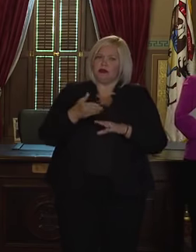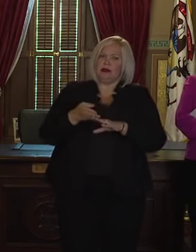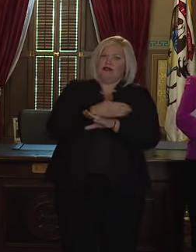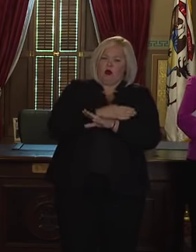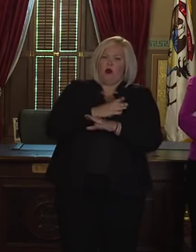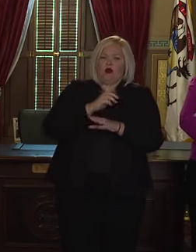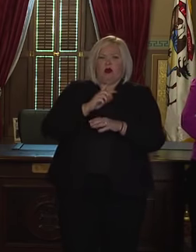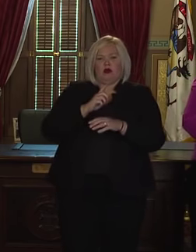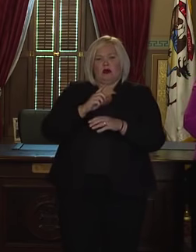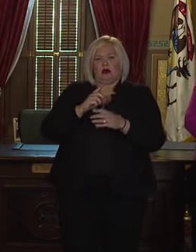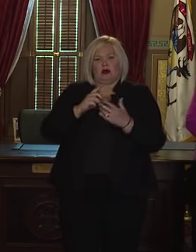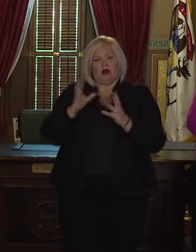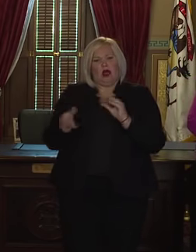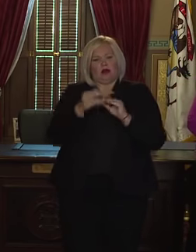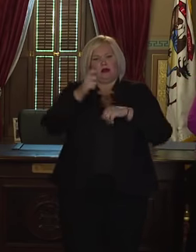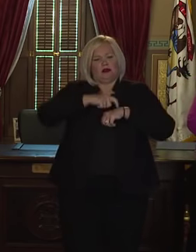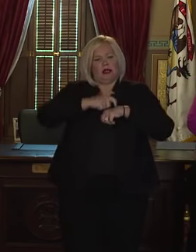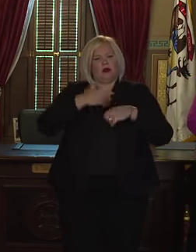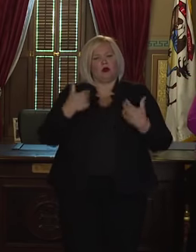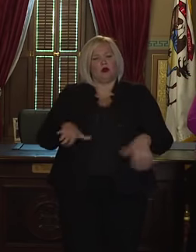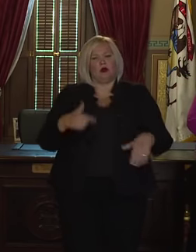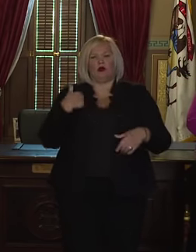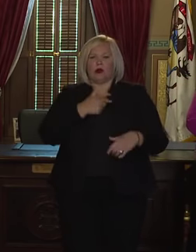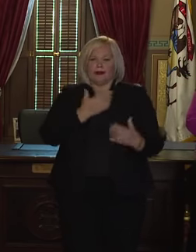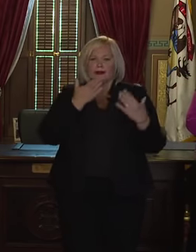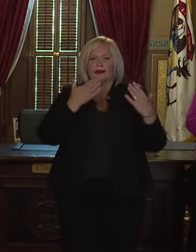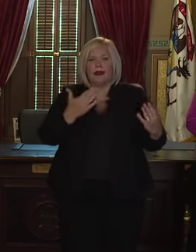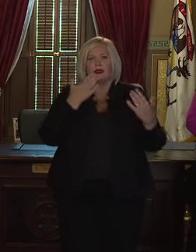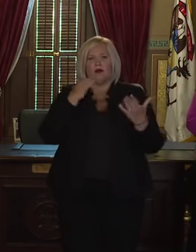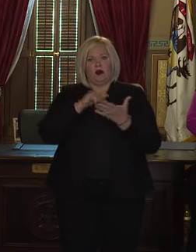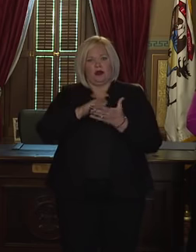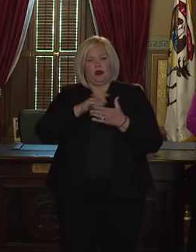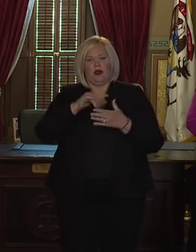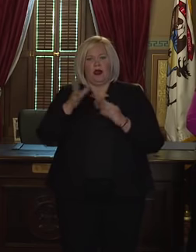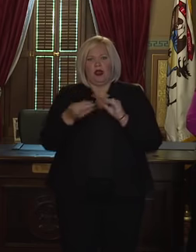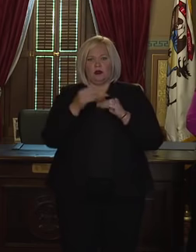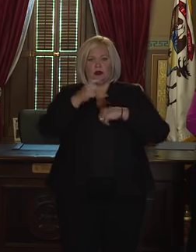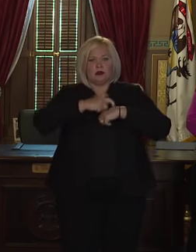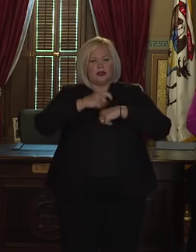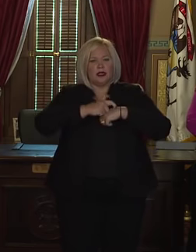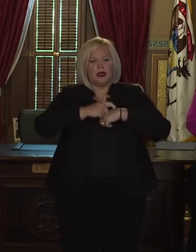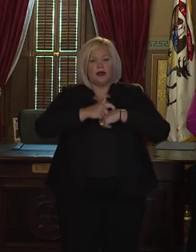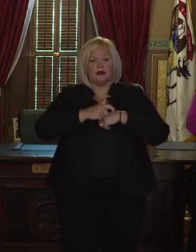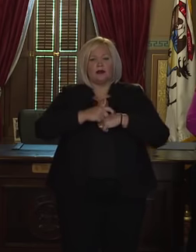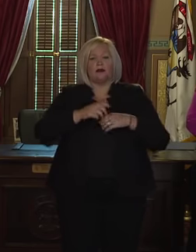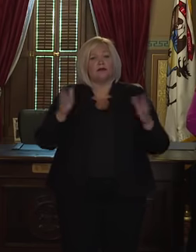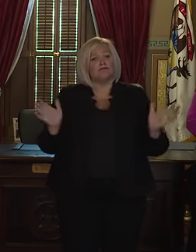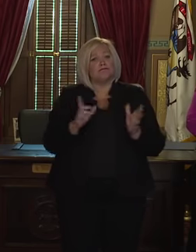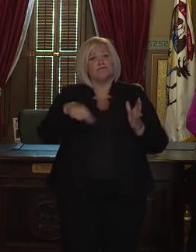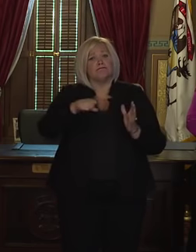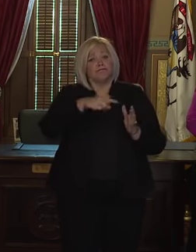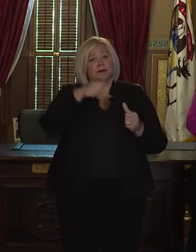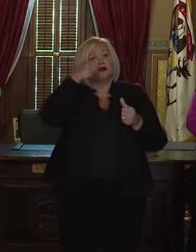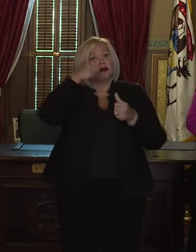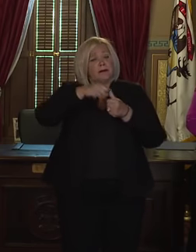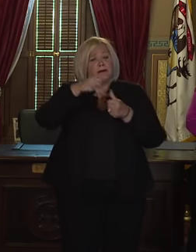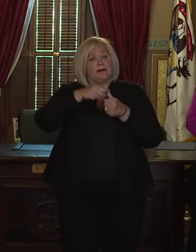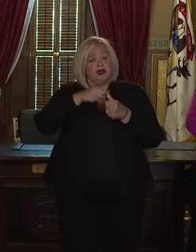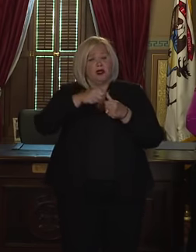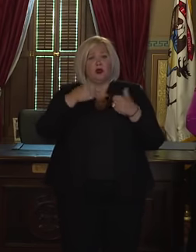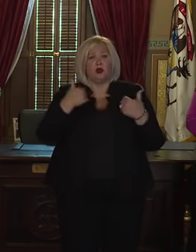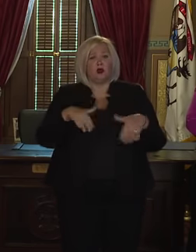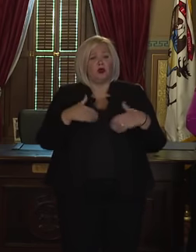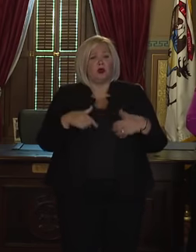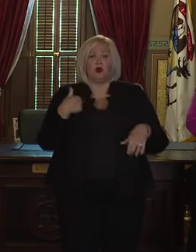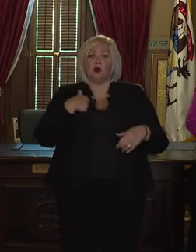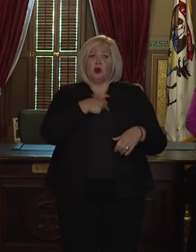Michigan clerks we are extremely grateful for this tool, we urge you all to be cognizant of the reality that we will